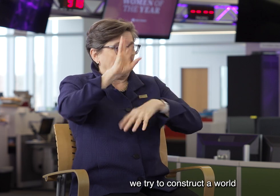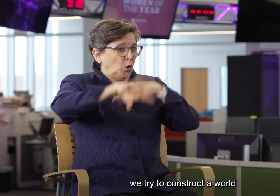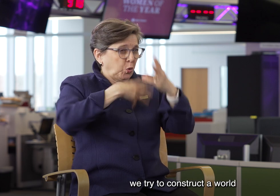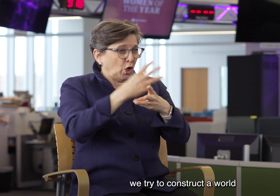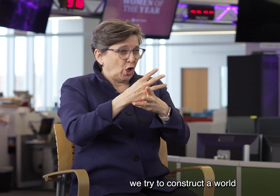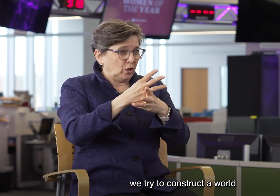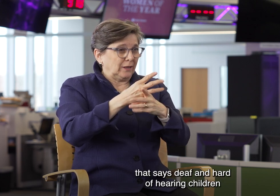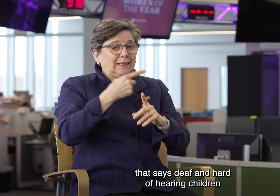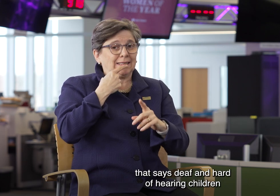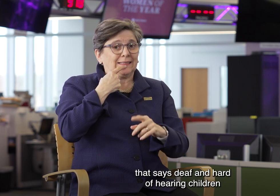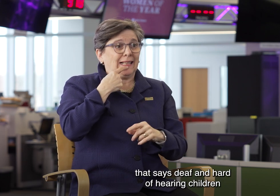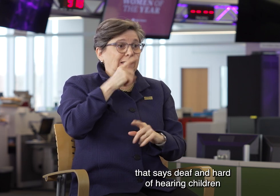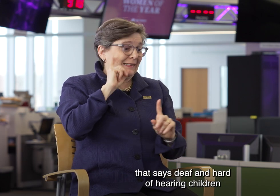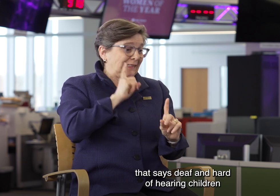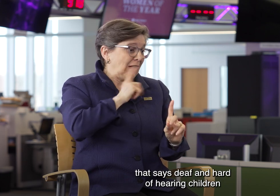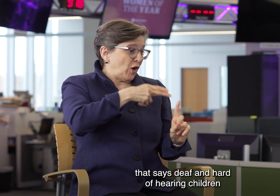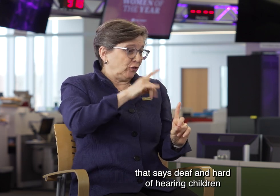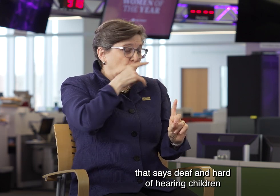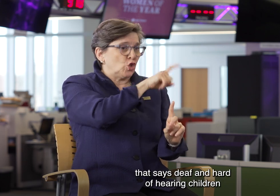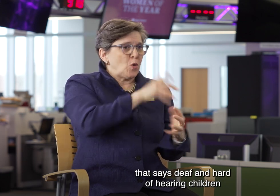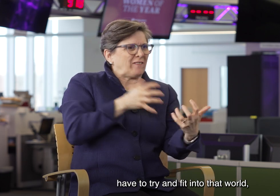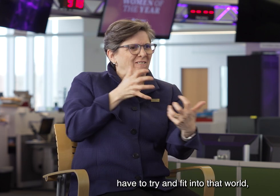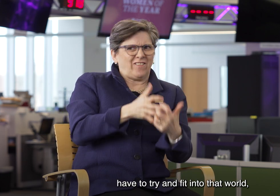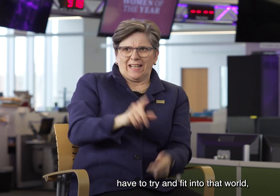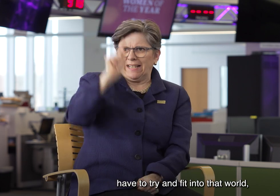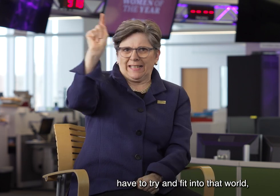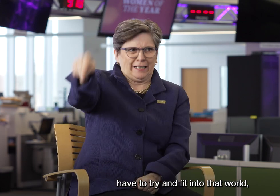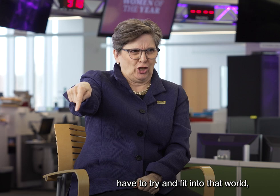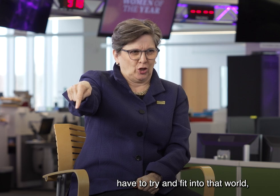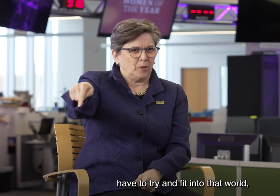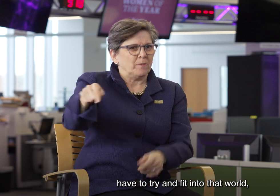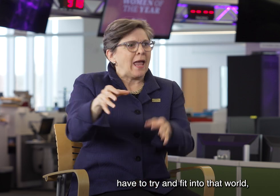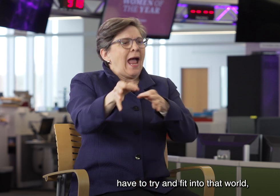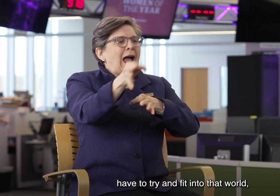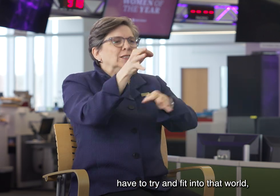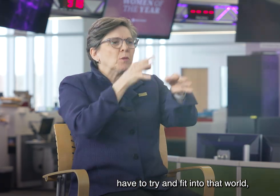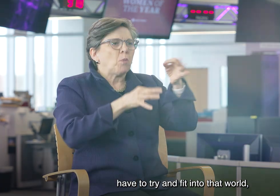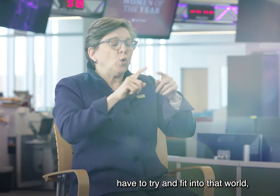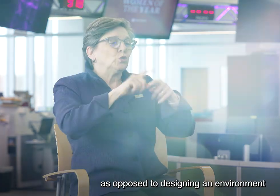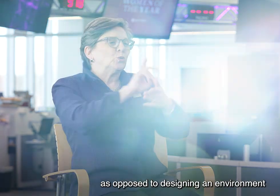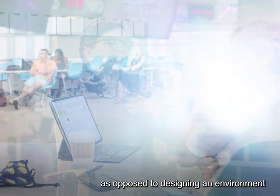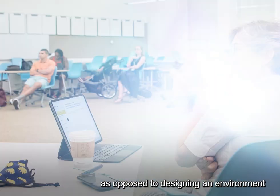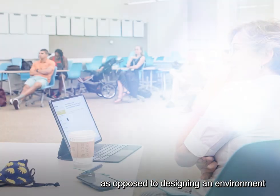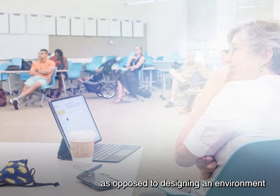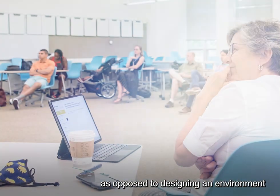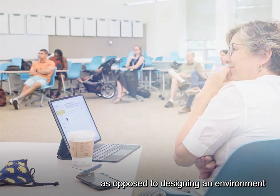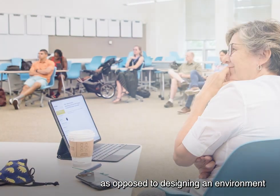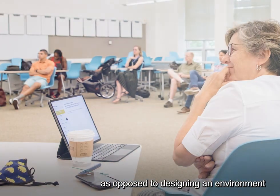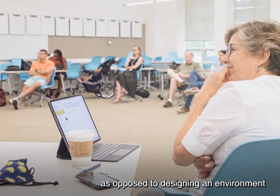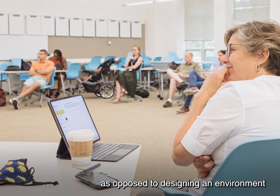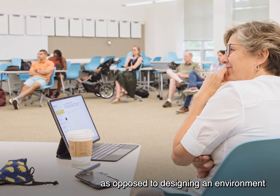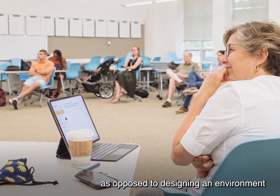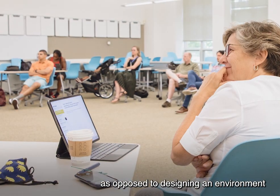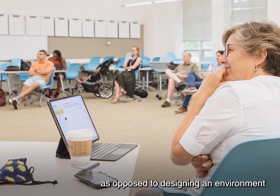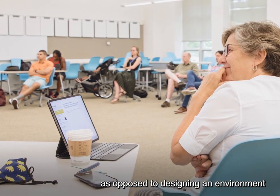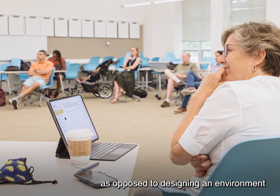construct a world that says Deaf and Hard of Hearing children have to try and fit into that world. As opposed to designing an environment